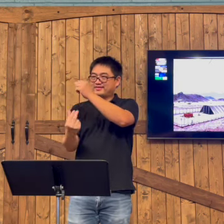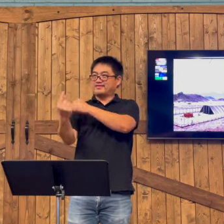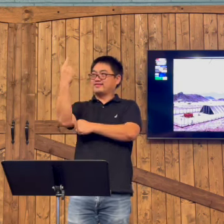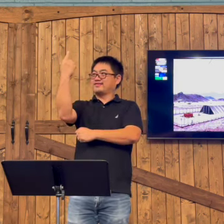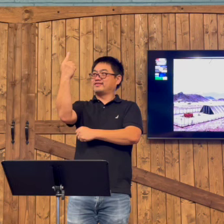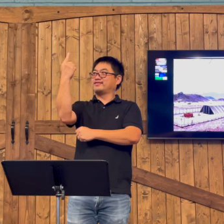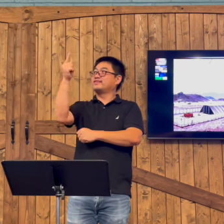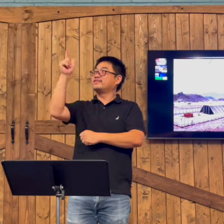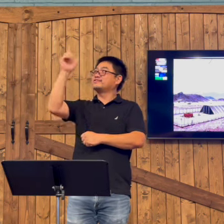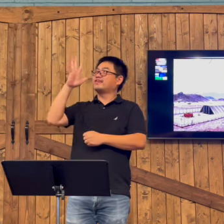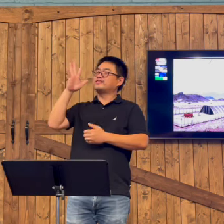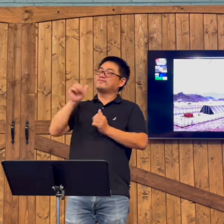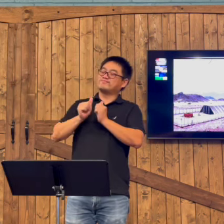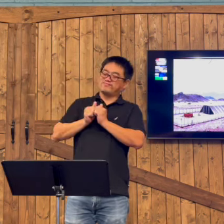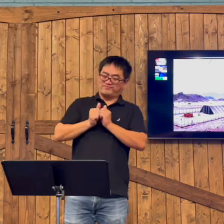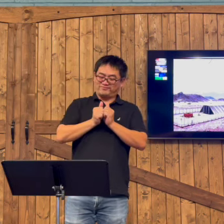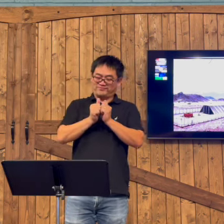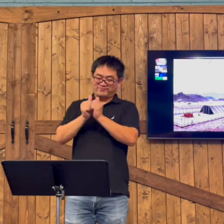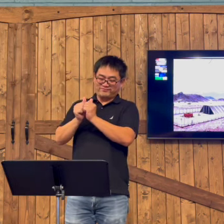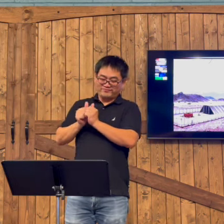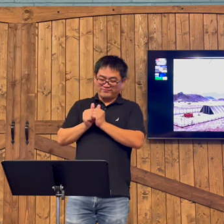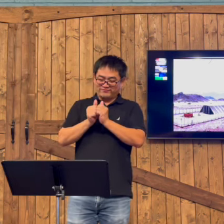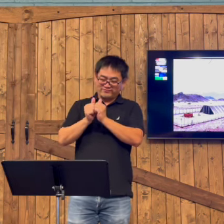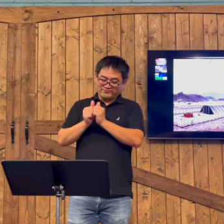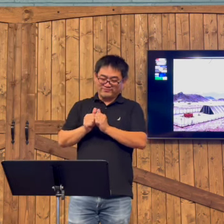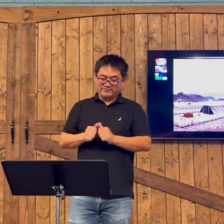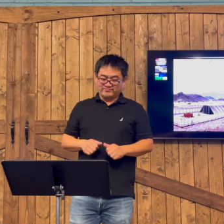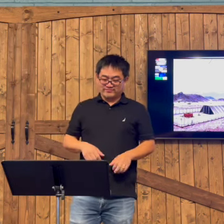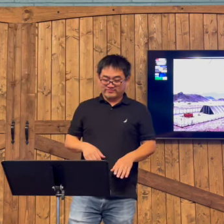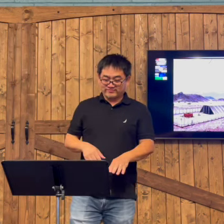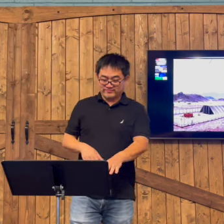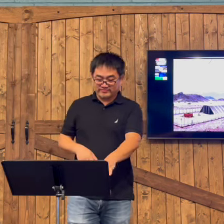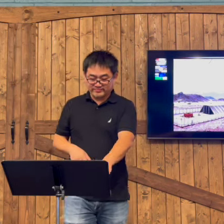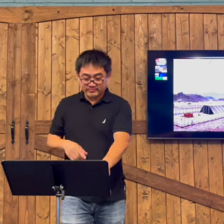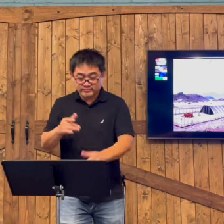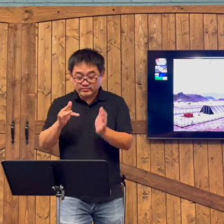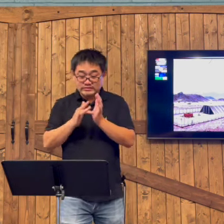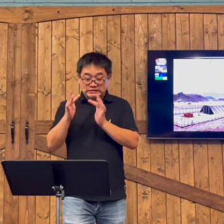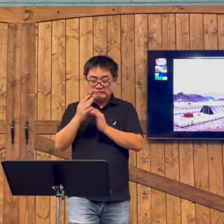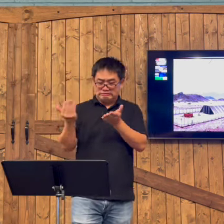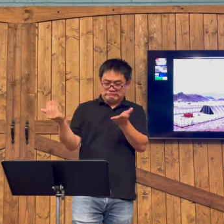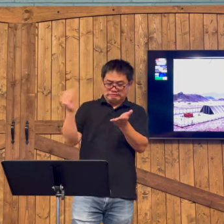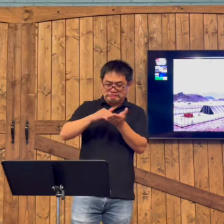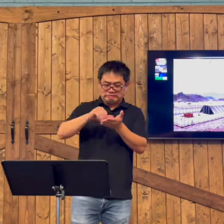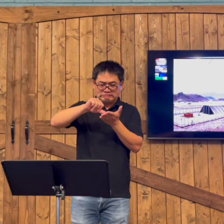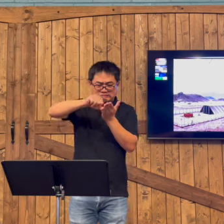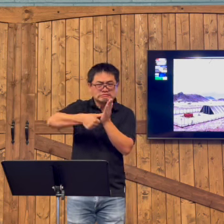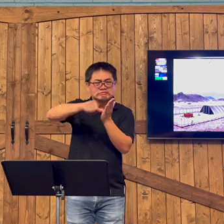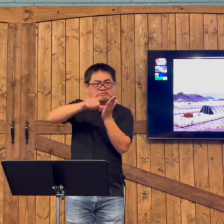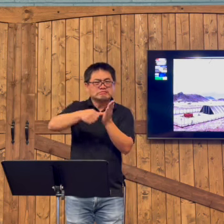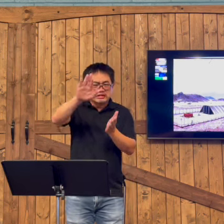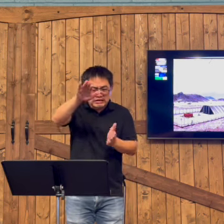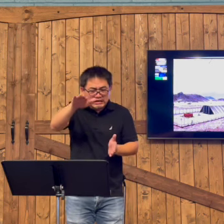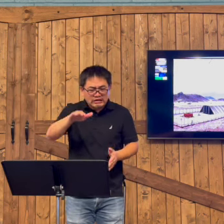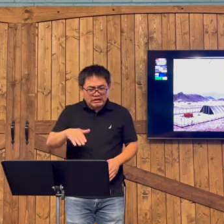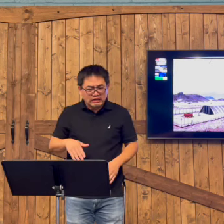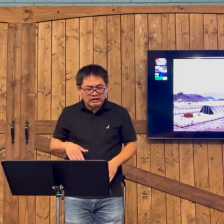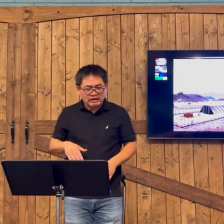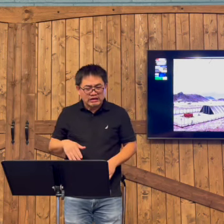you. Jesus and the Father and the Son and the Holy Spirit as the Trinity. And that's what's inside you. This is what Jesus